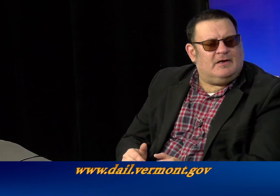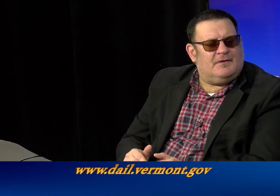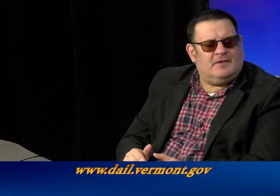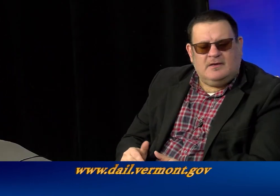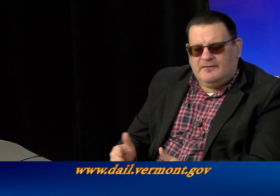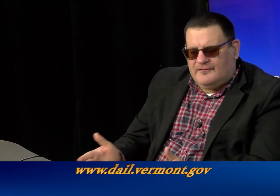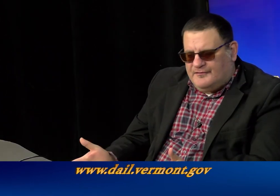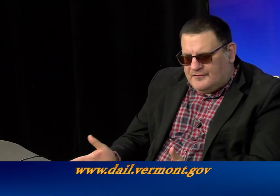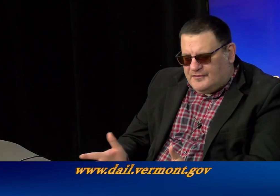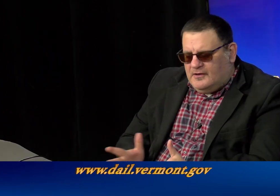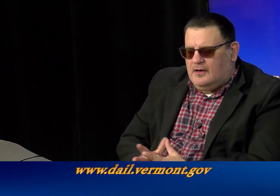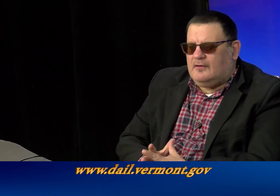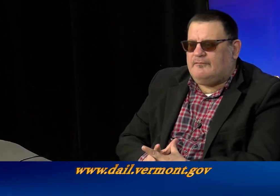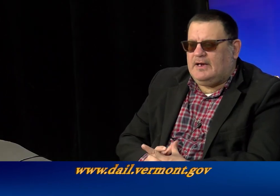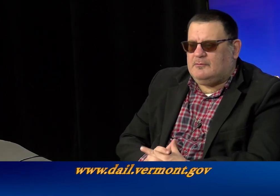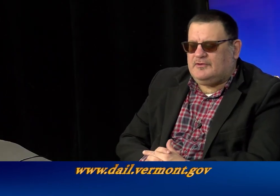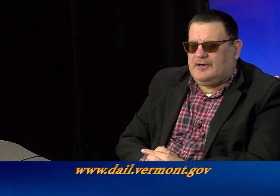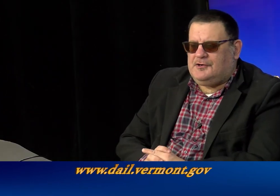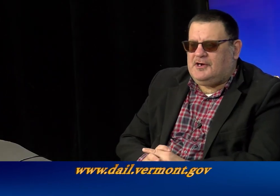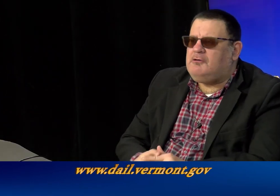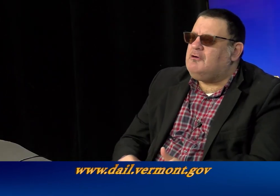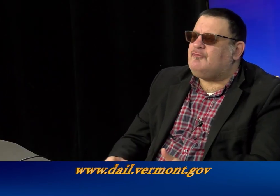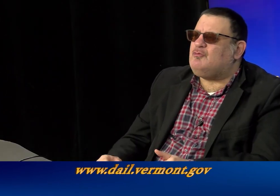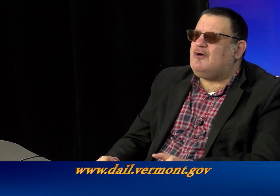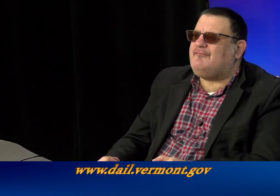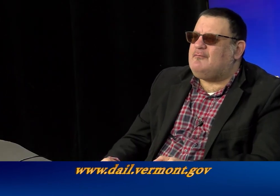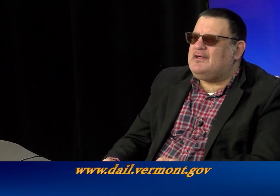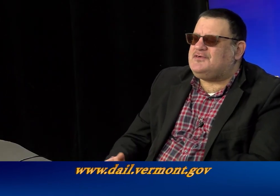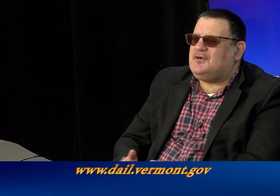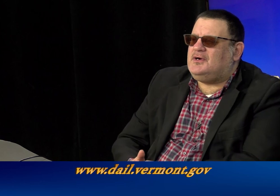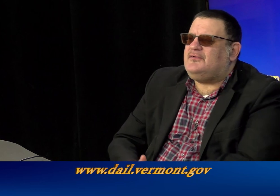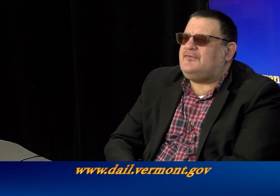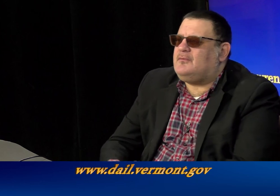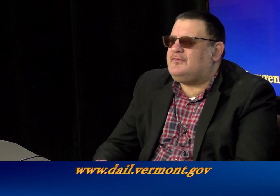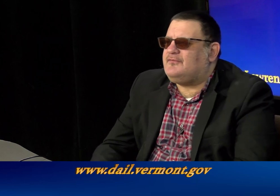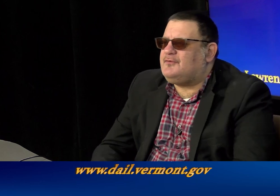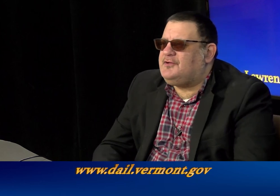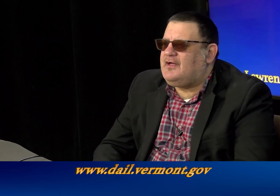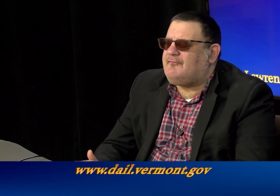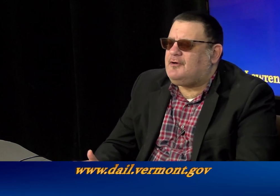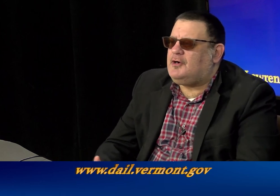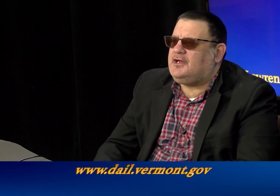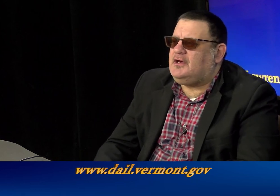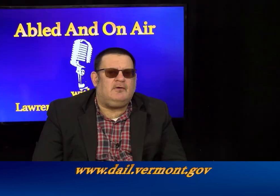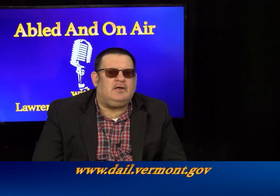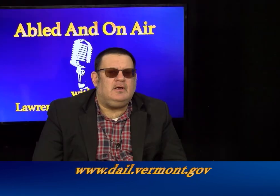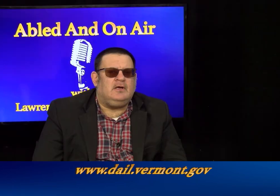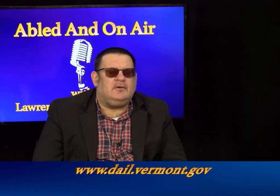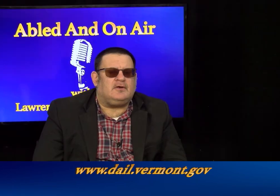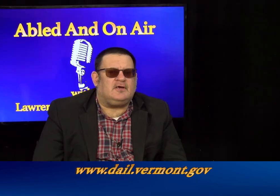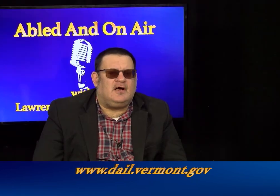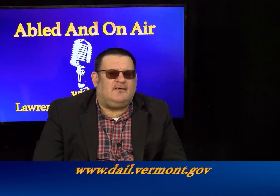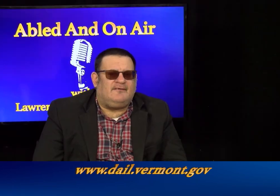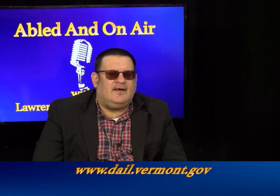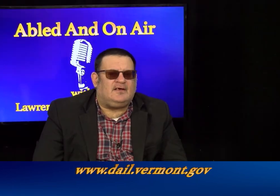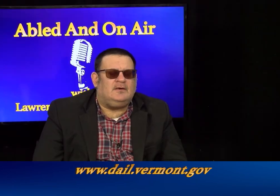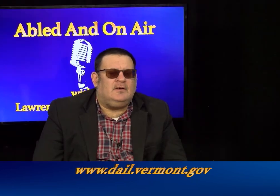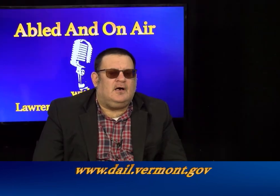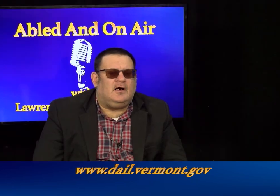on this edition of Abled and On Air. For more information on the services for the deaf and hard of hearing, you can contact, uh,